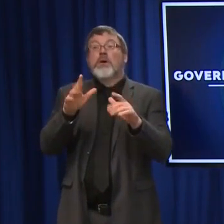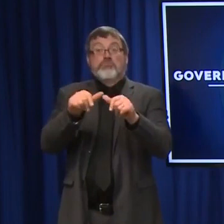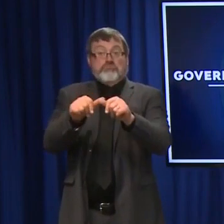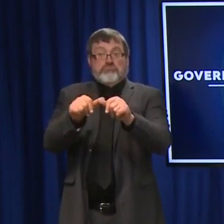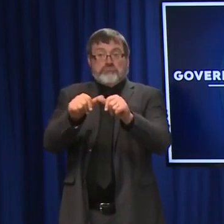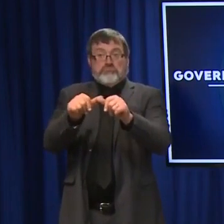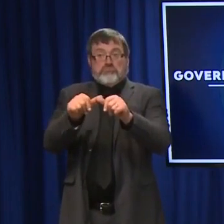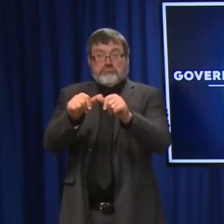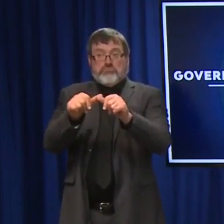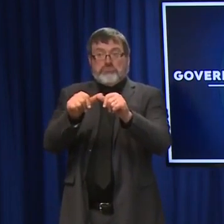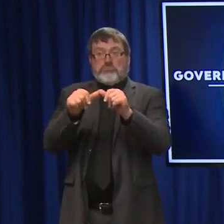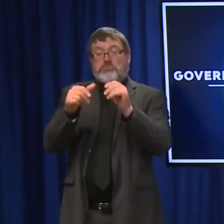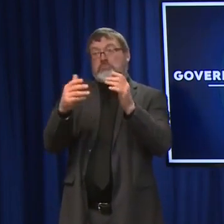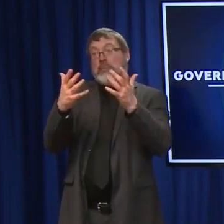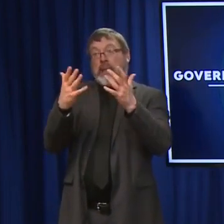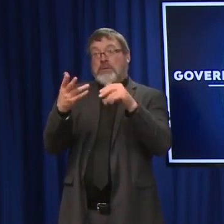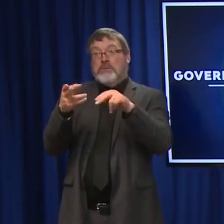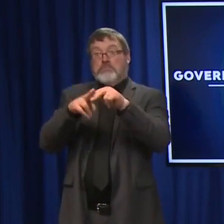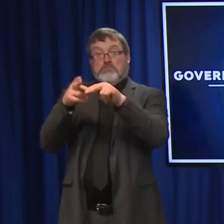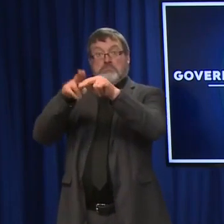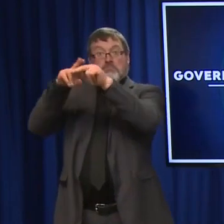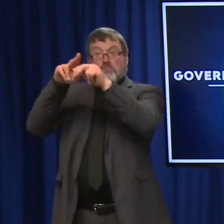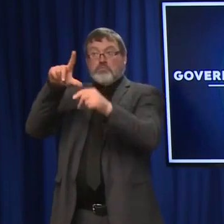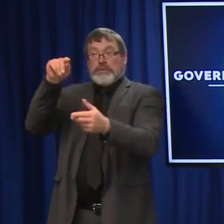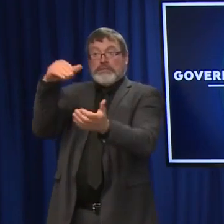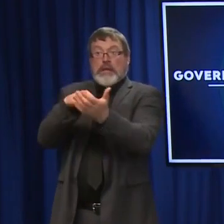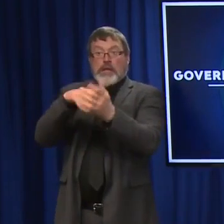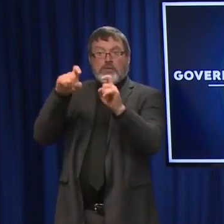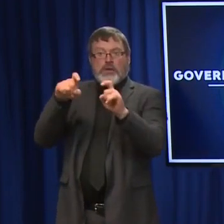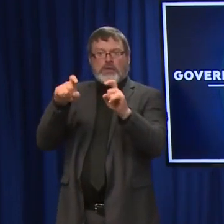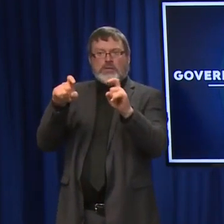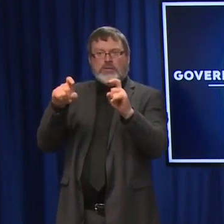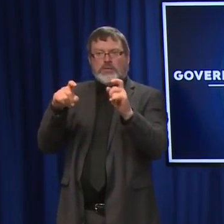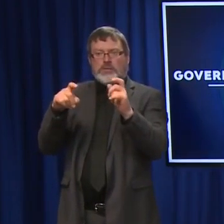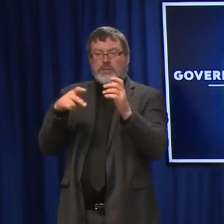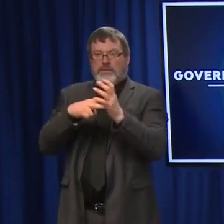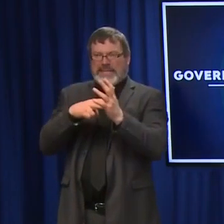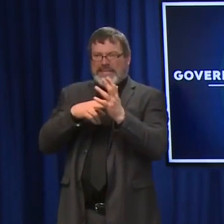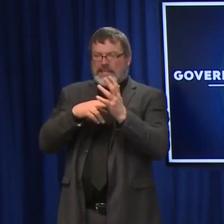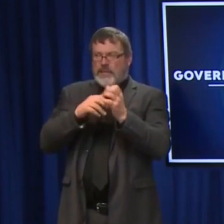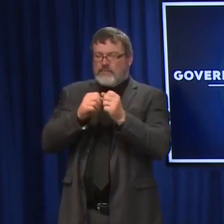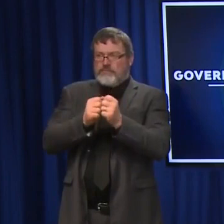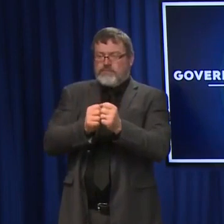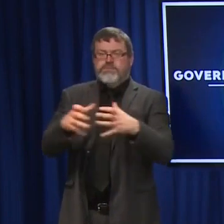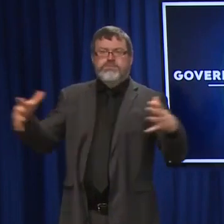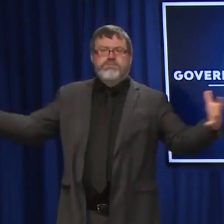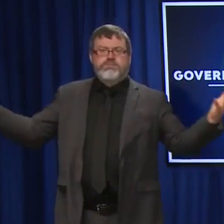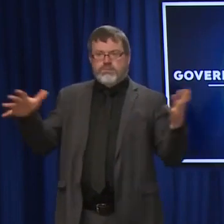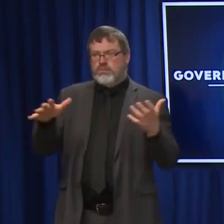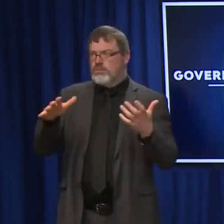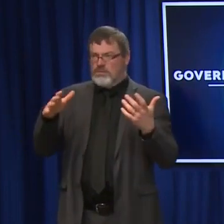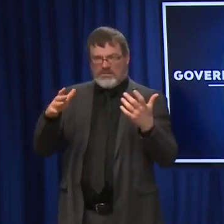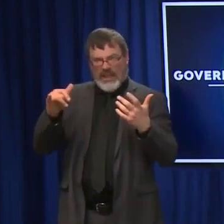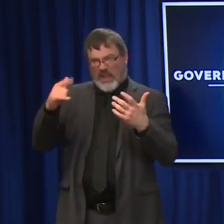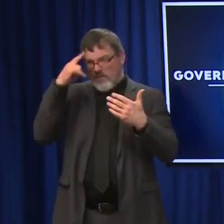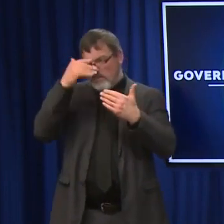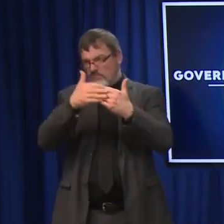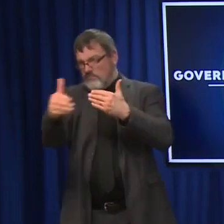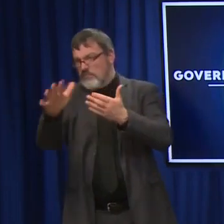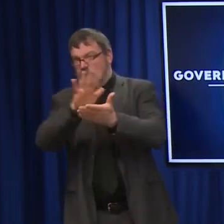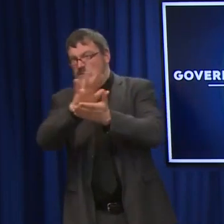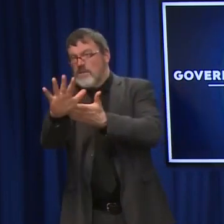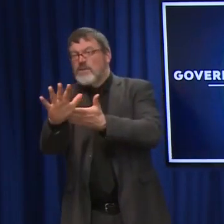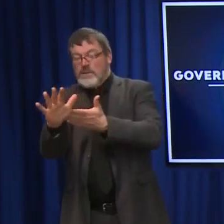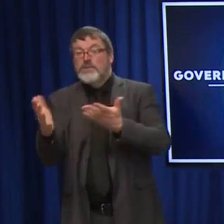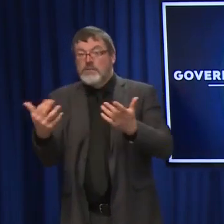,000 tests a day, you're looking at weeks and weeks and weeks worth of tests that we are putting out into communities, in folks' homes. And then